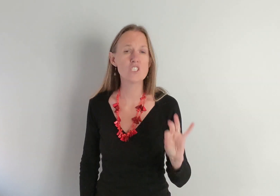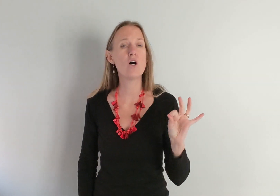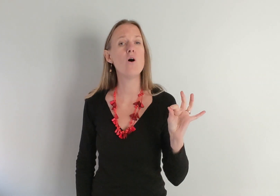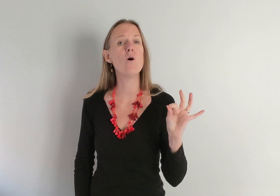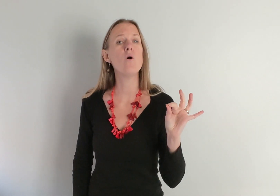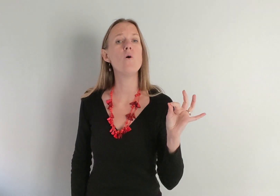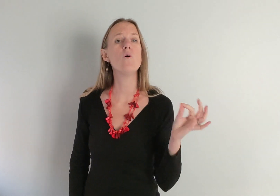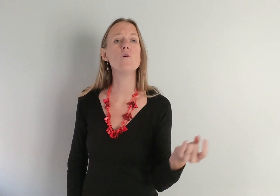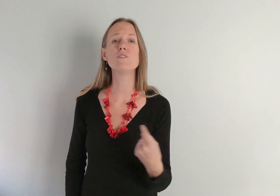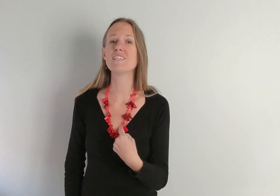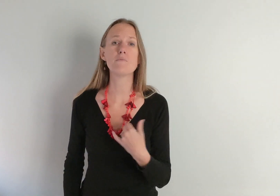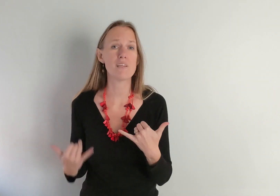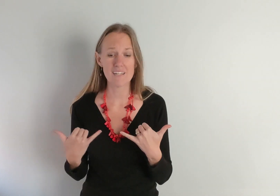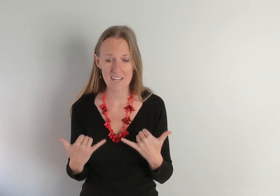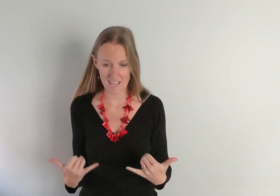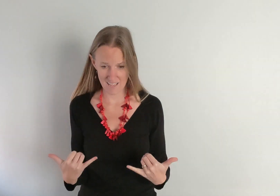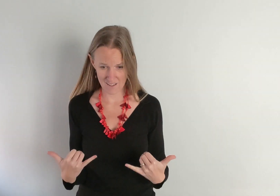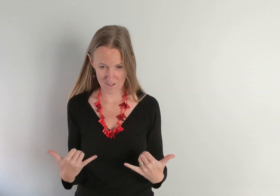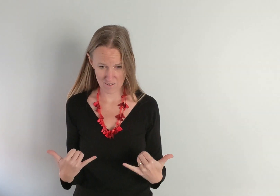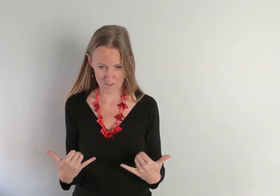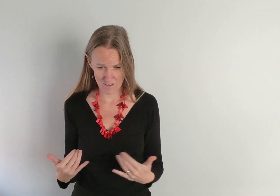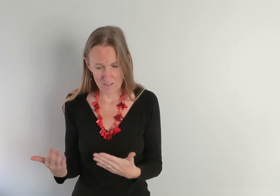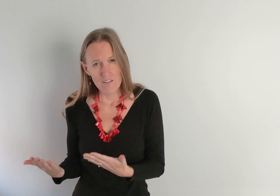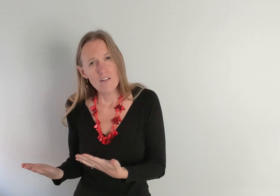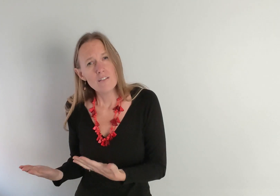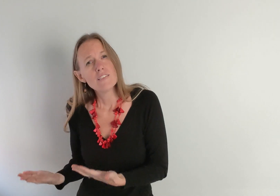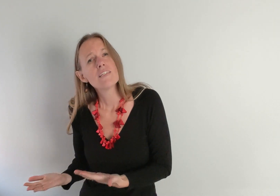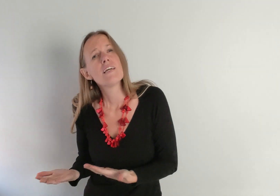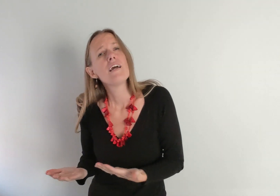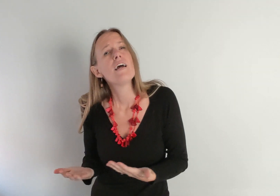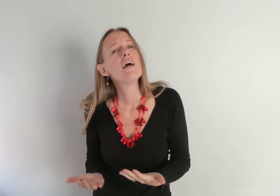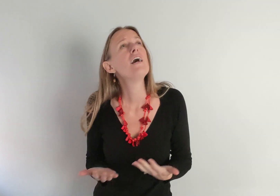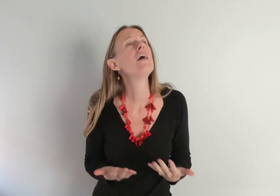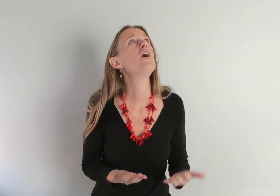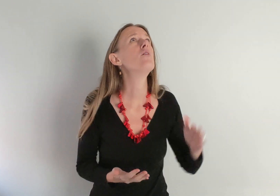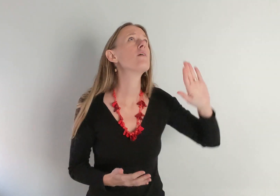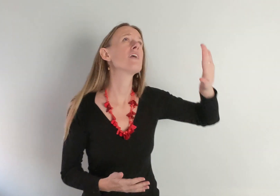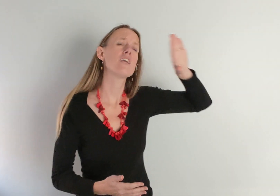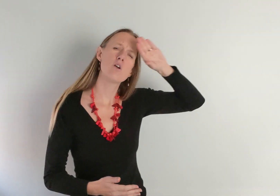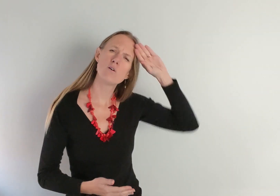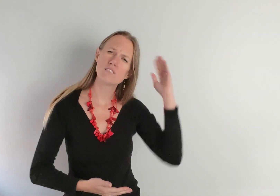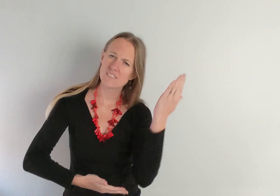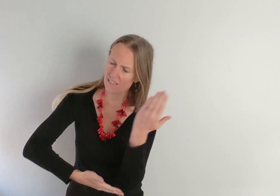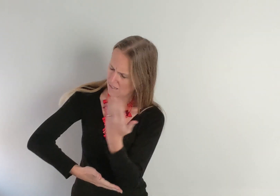chosen me now To carry Your Son